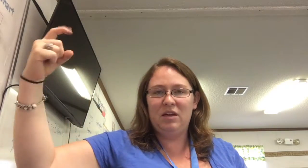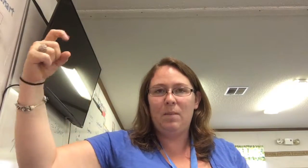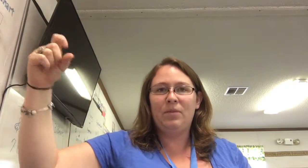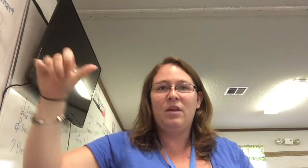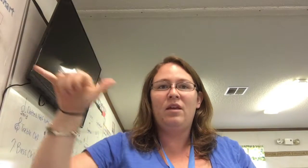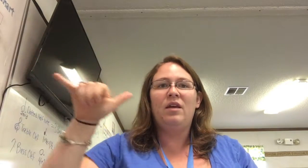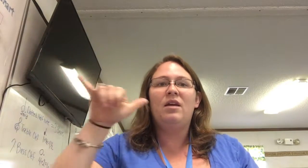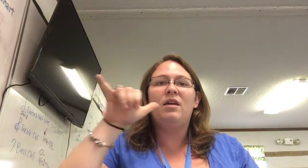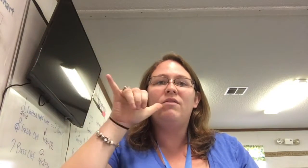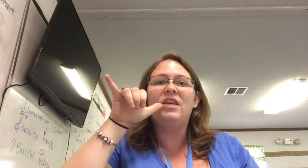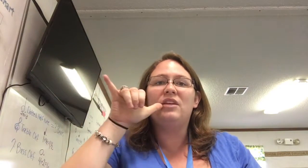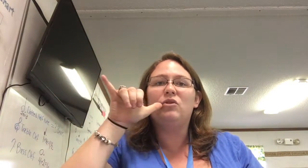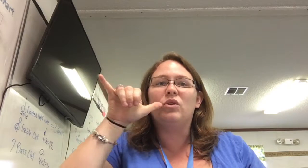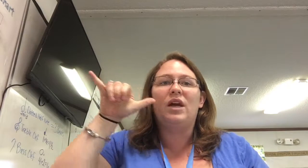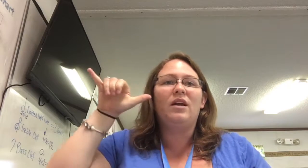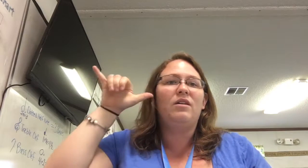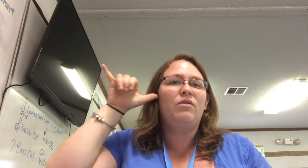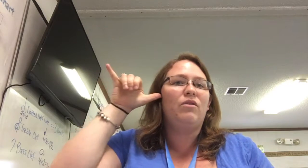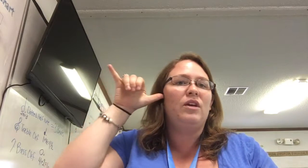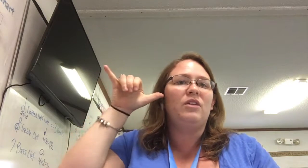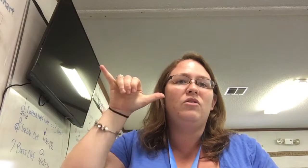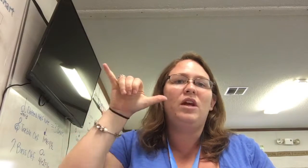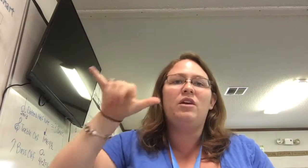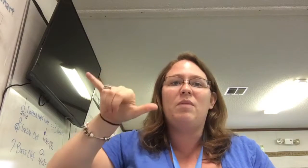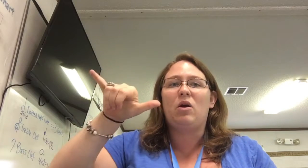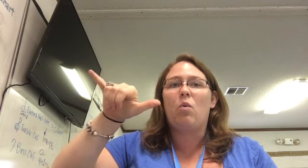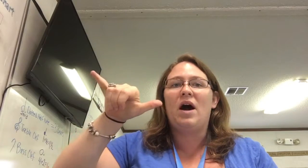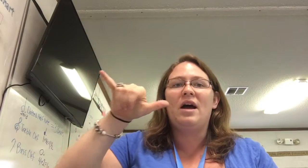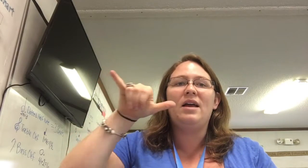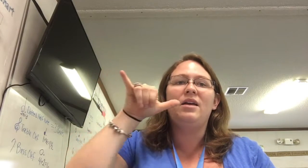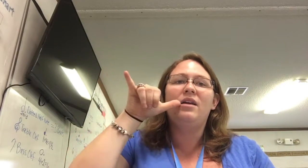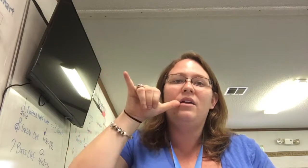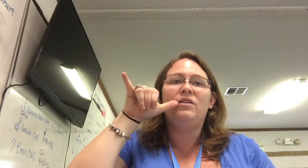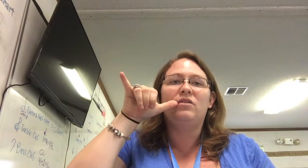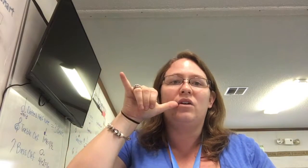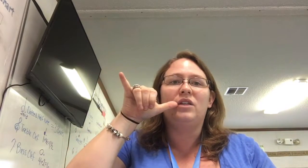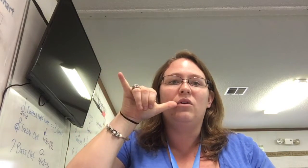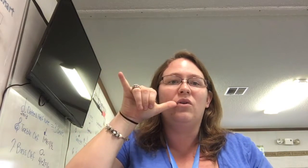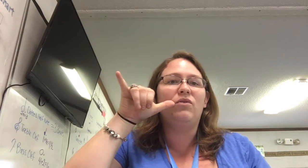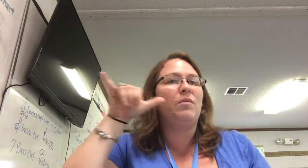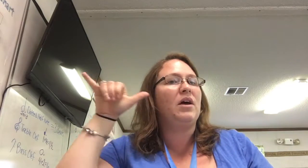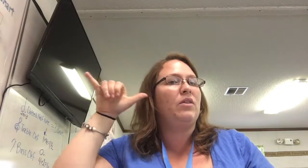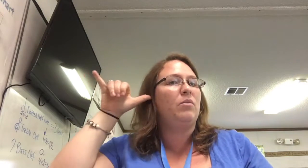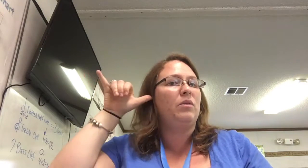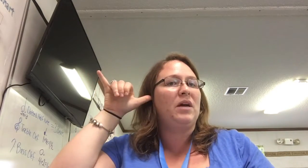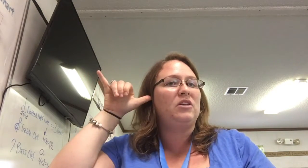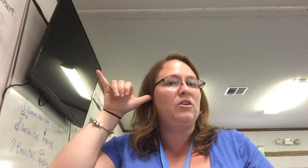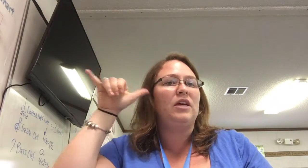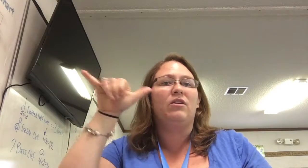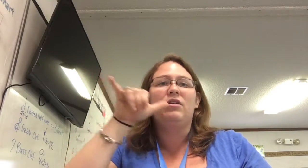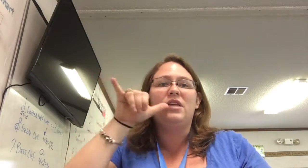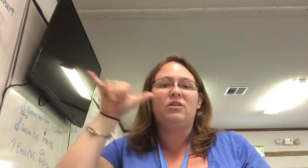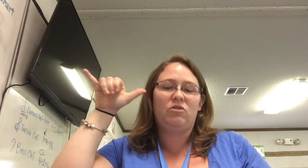yesterday. For yesterday you make a Y start at the corner of your mouth and pull it back to your ear yesterday.